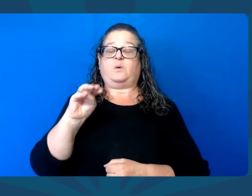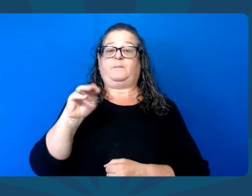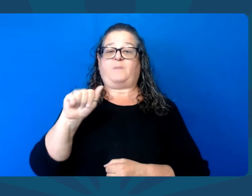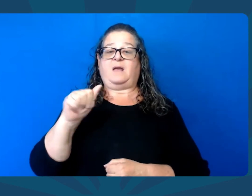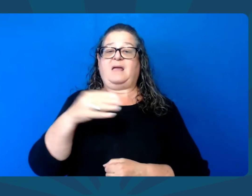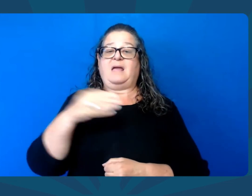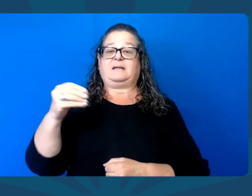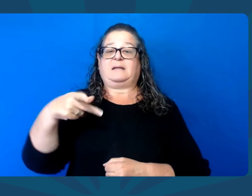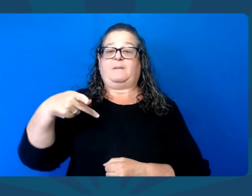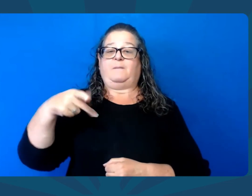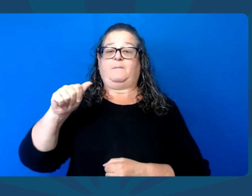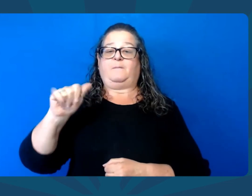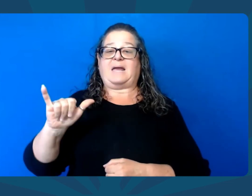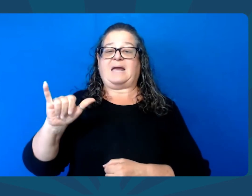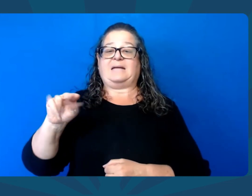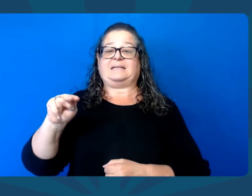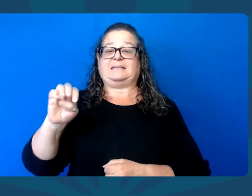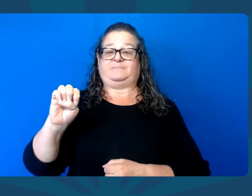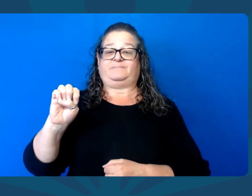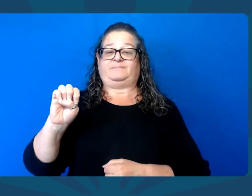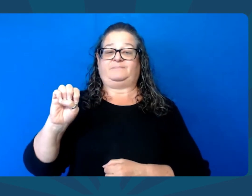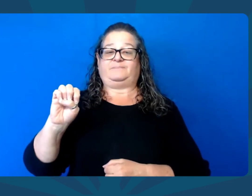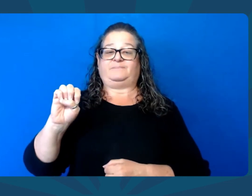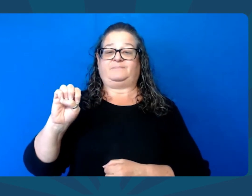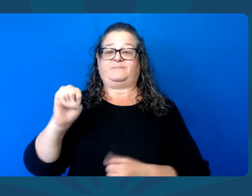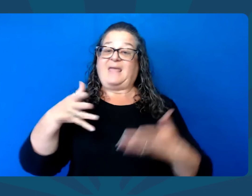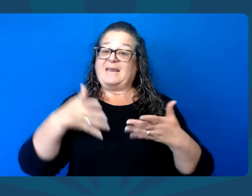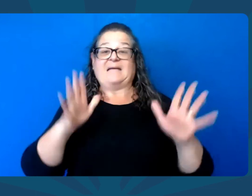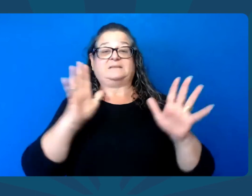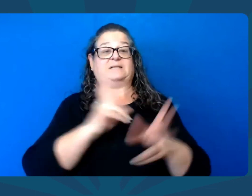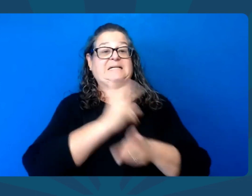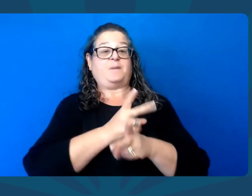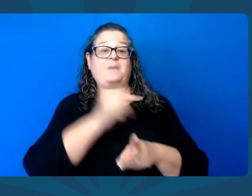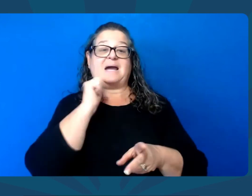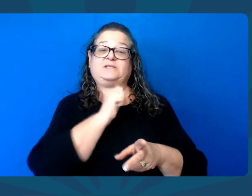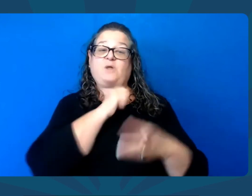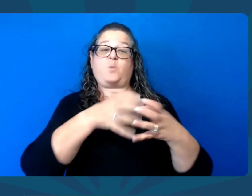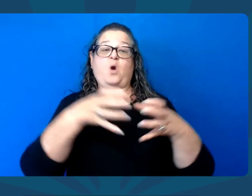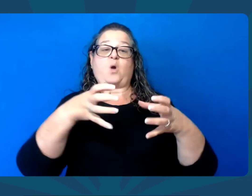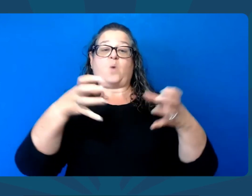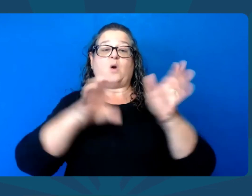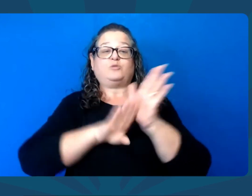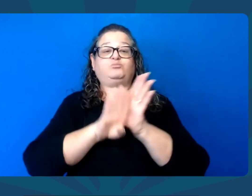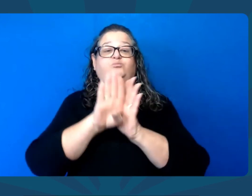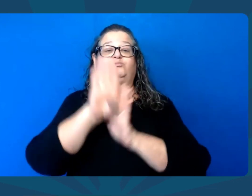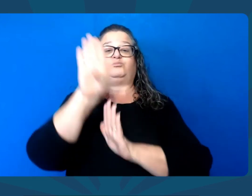Vote Kern, Toma, and Payne. And let's